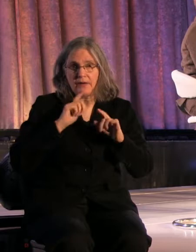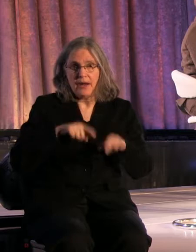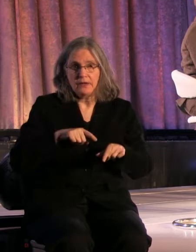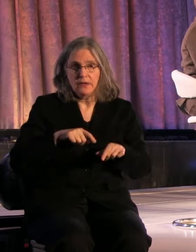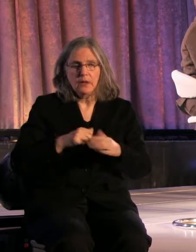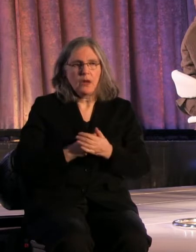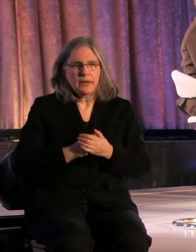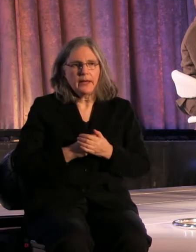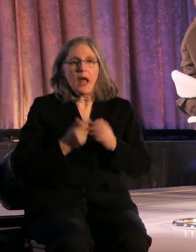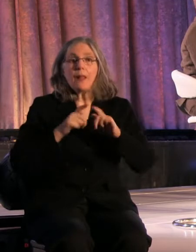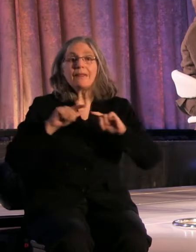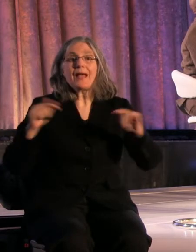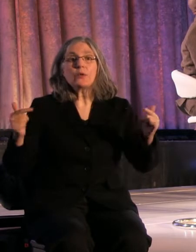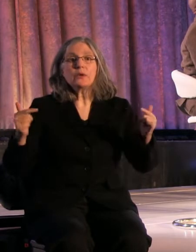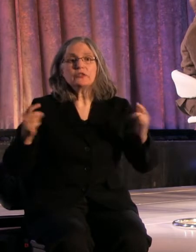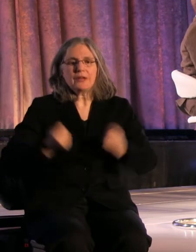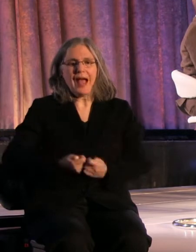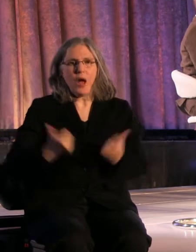language.